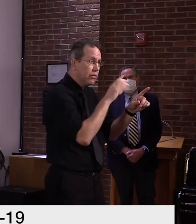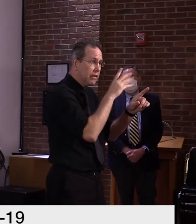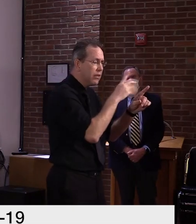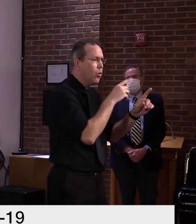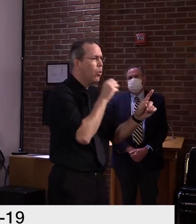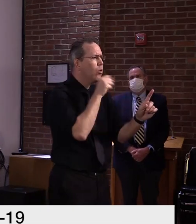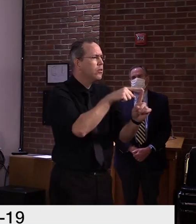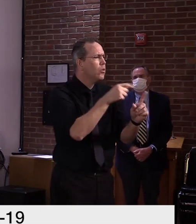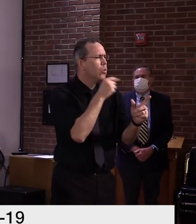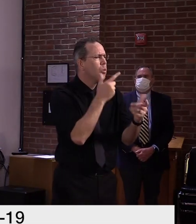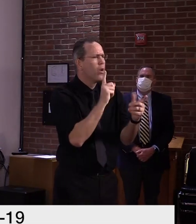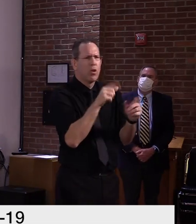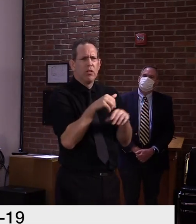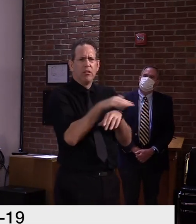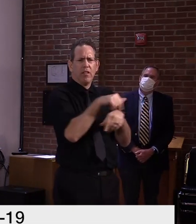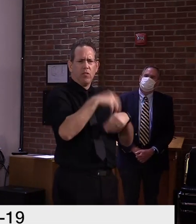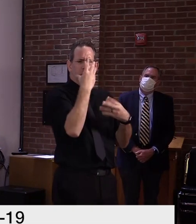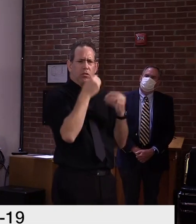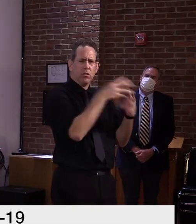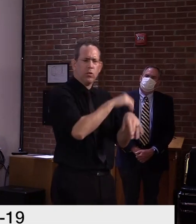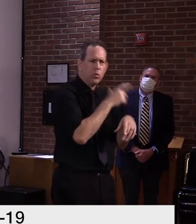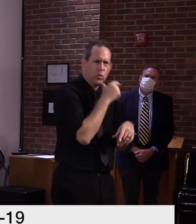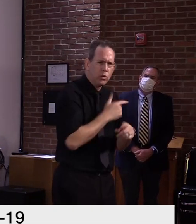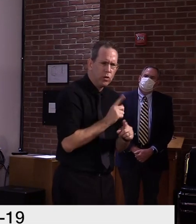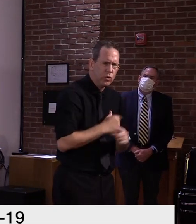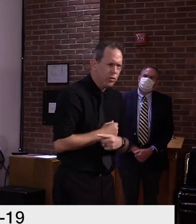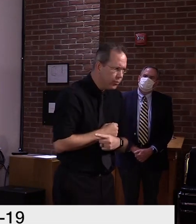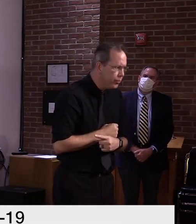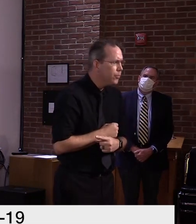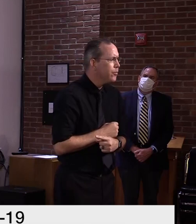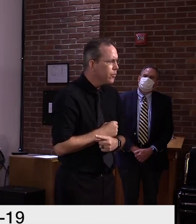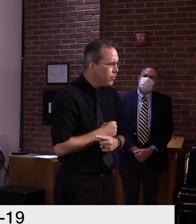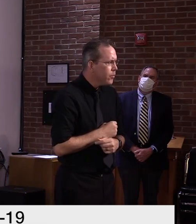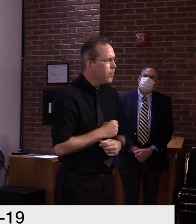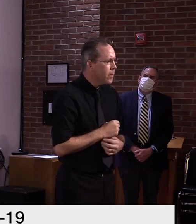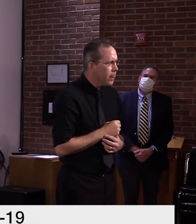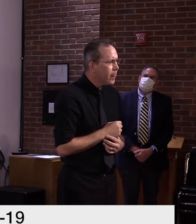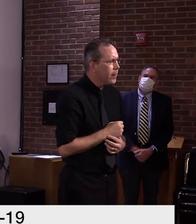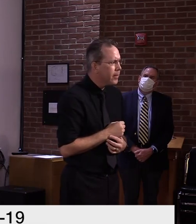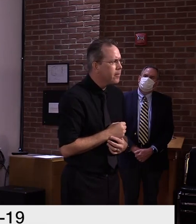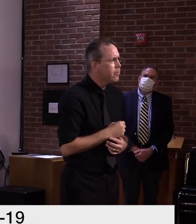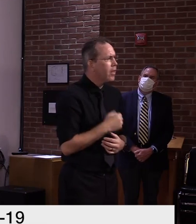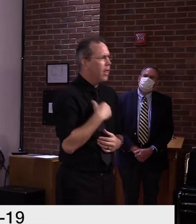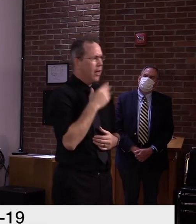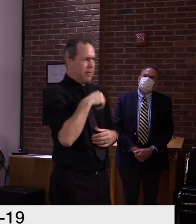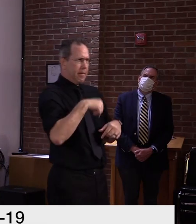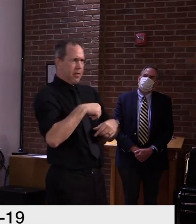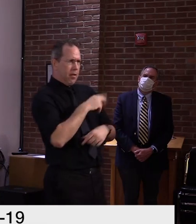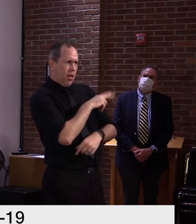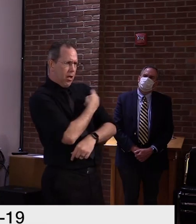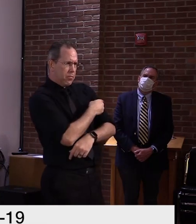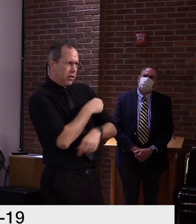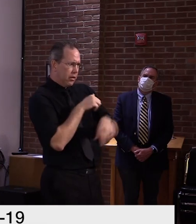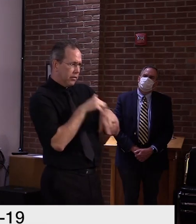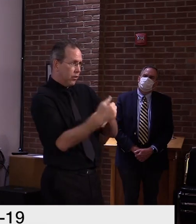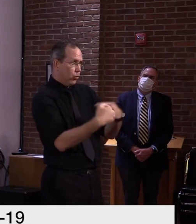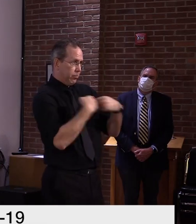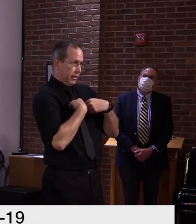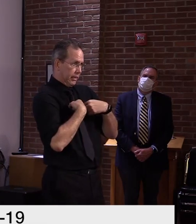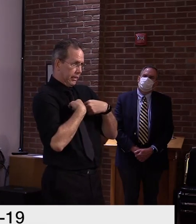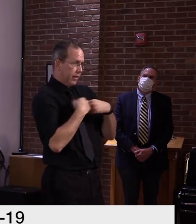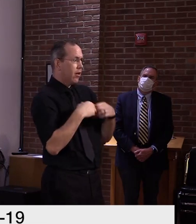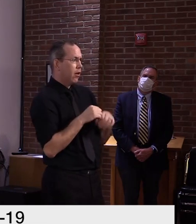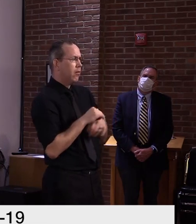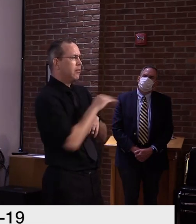would simultaneously come to us and the feds as opposed to just directly to the feds. Okay,